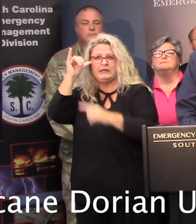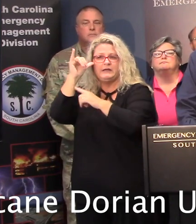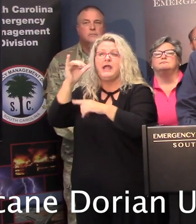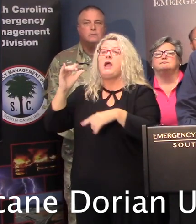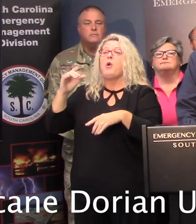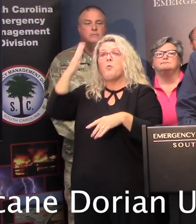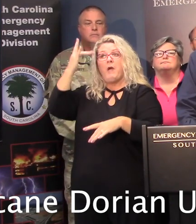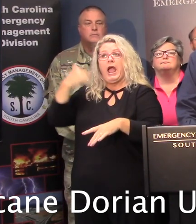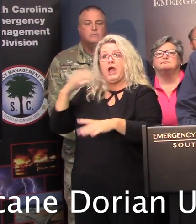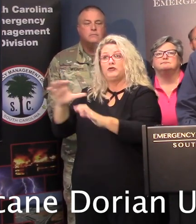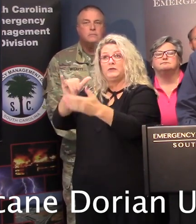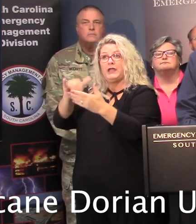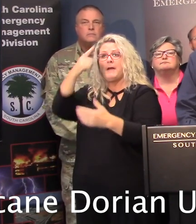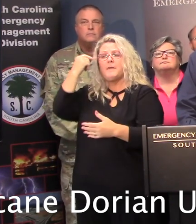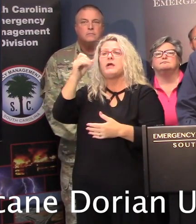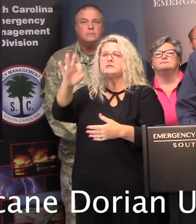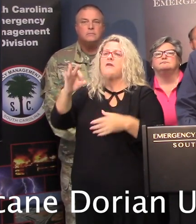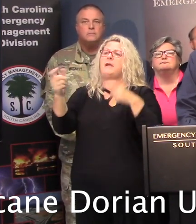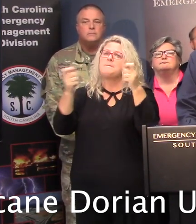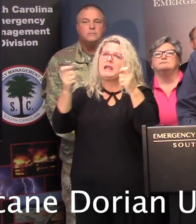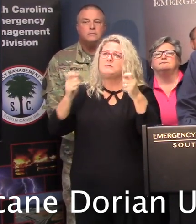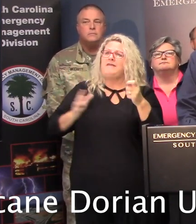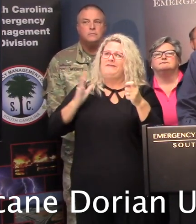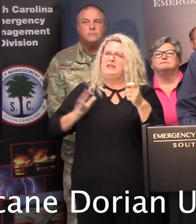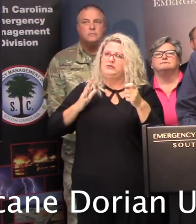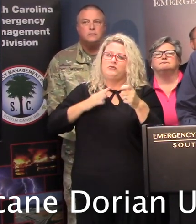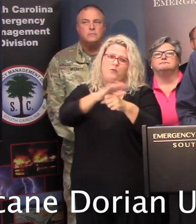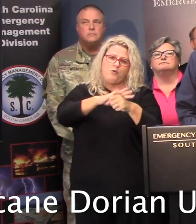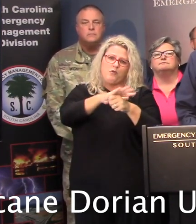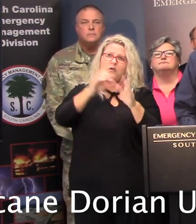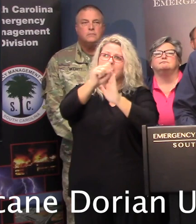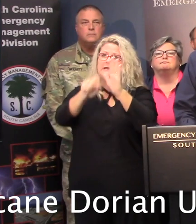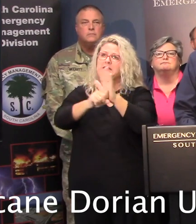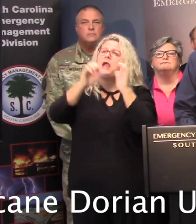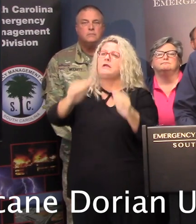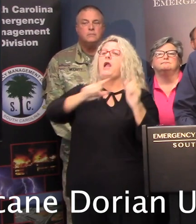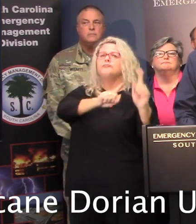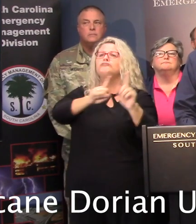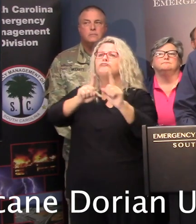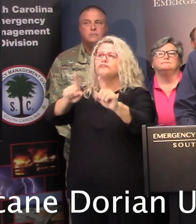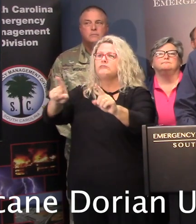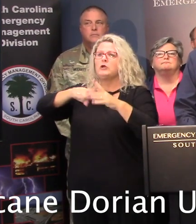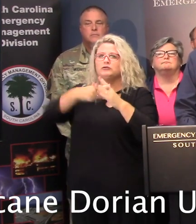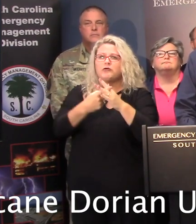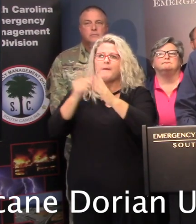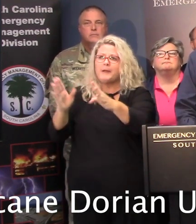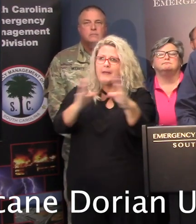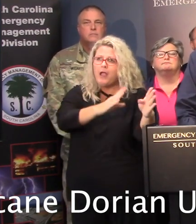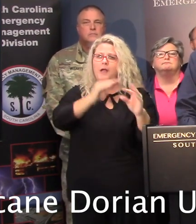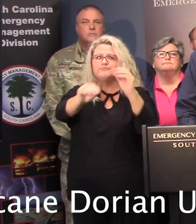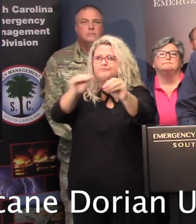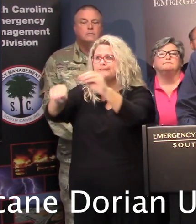state and local emergency management officials to begin staging resources and assets along the coast in